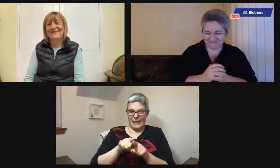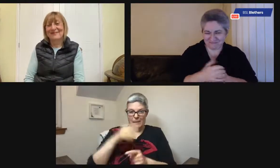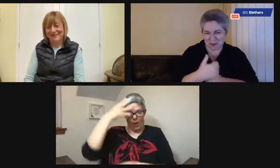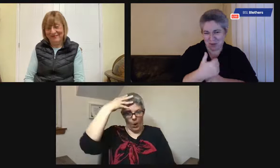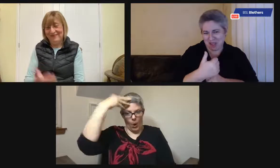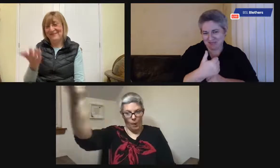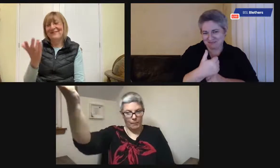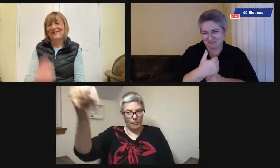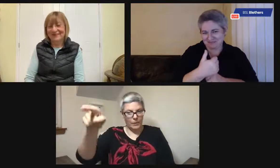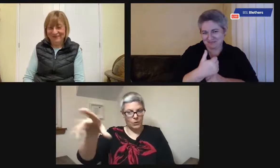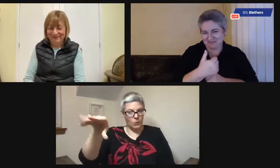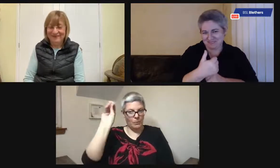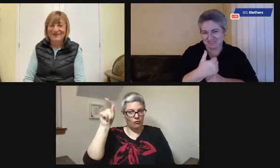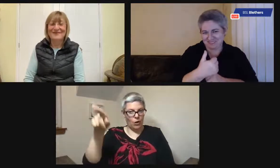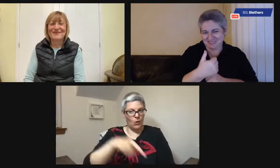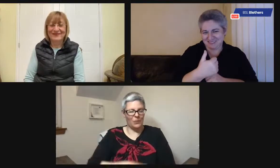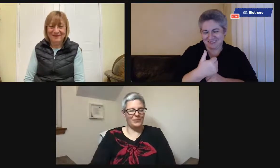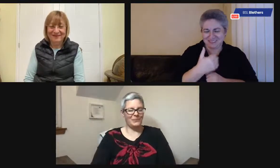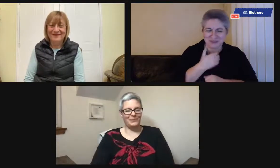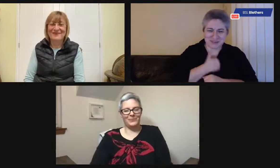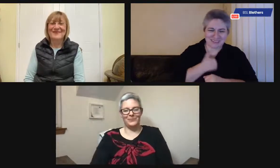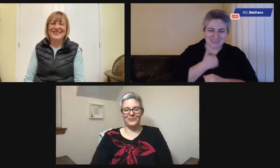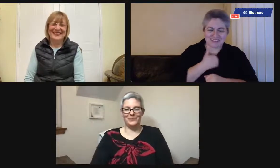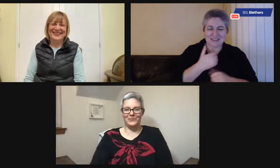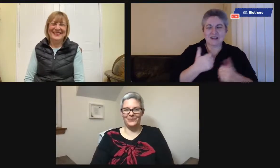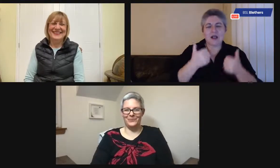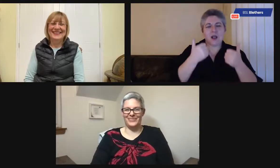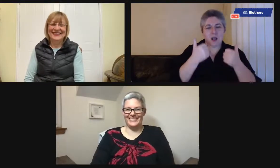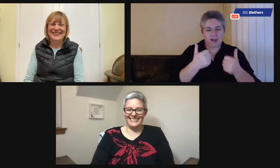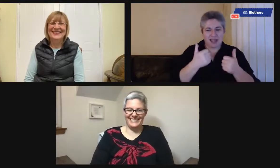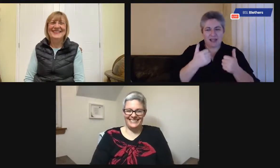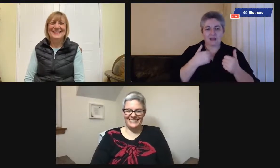it. Yeah, exactly. You know, because, yeah. Yeah.